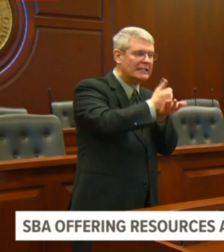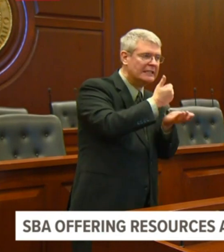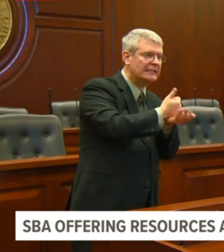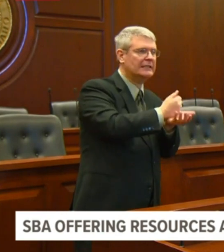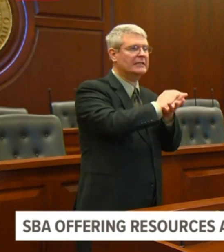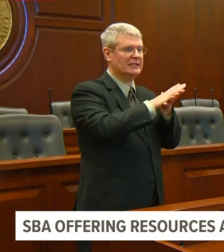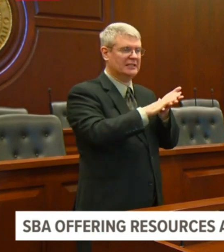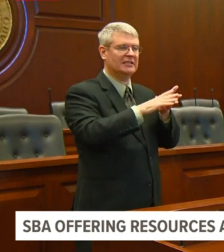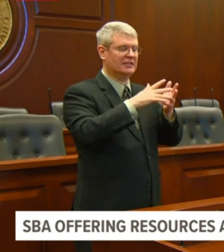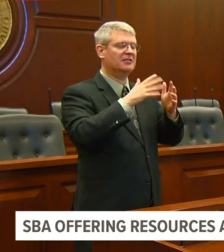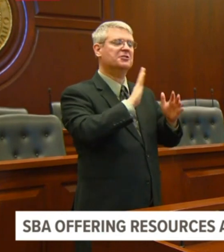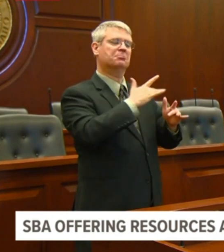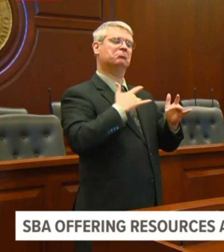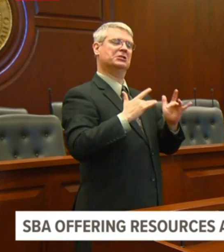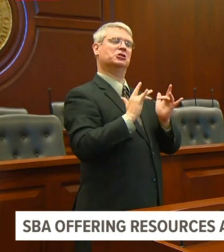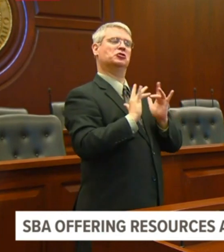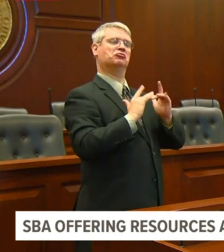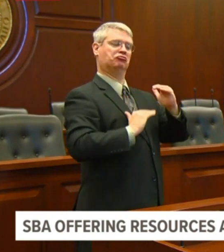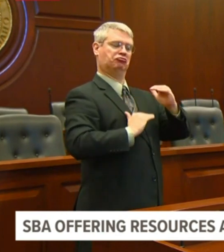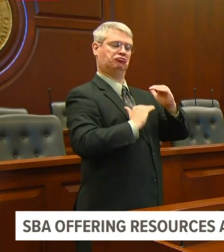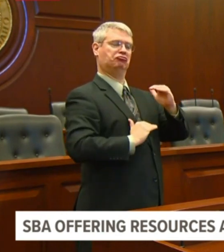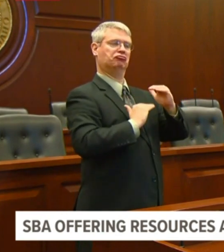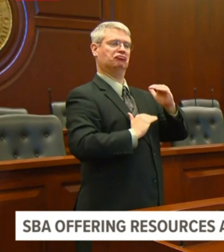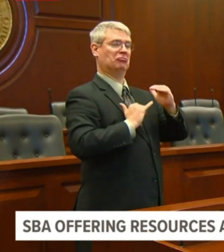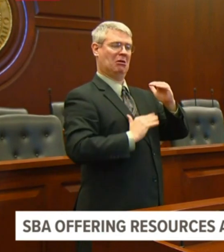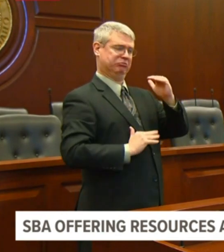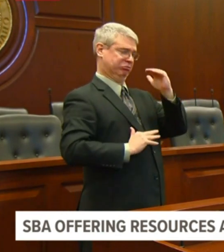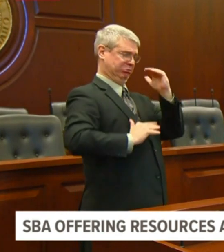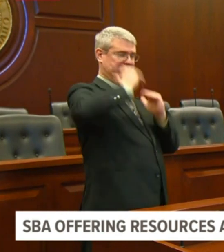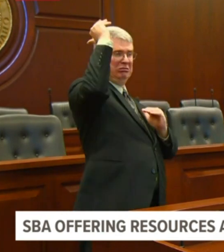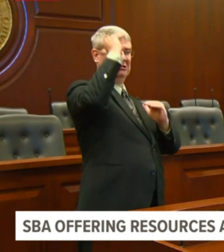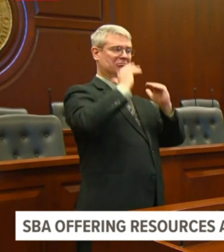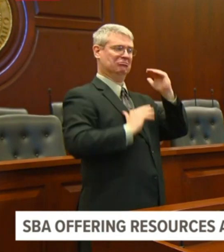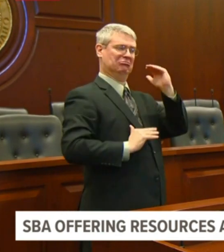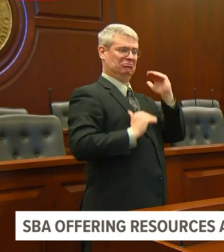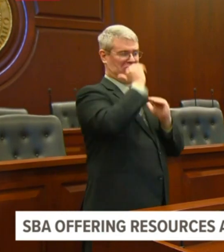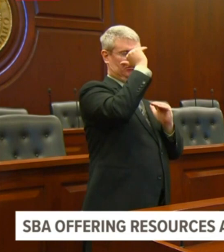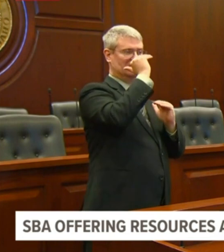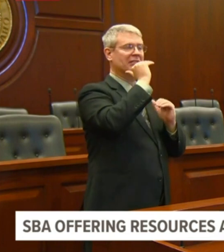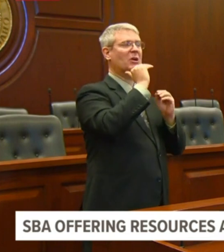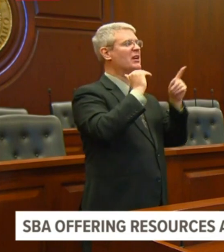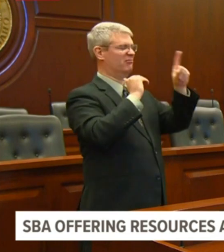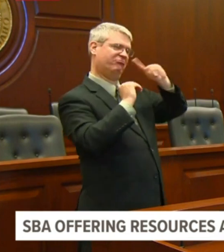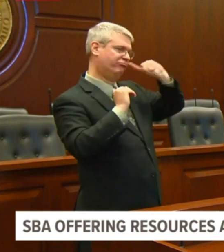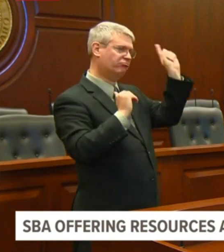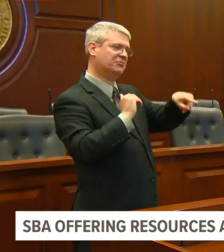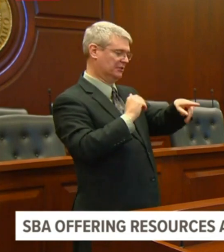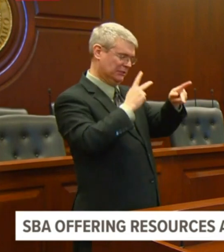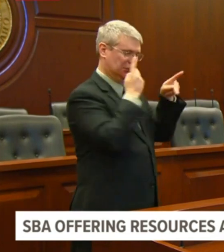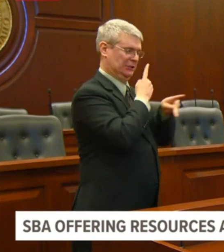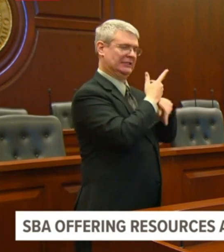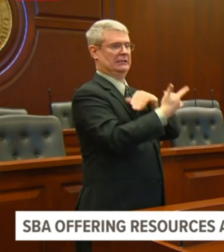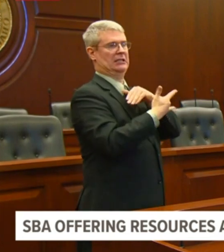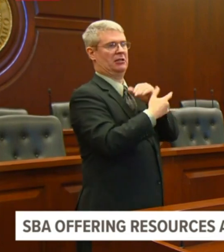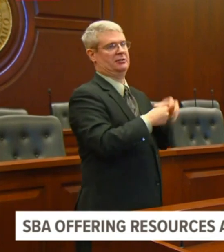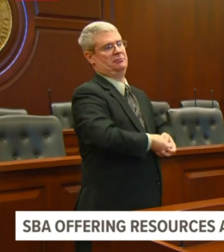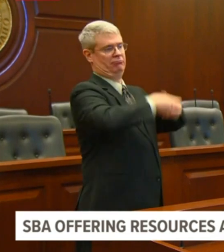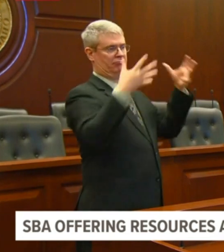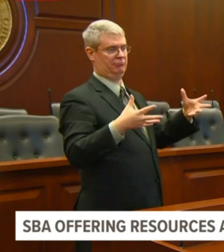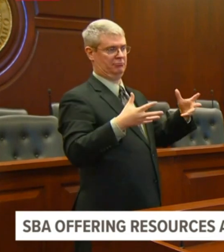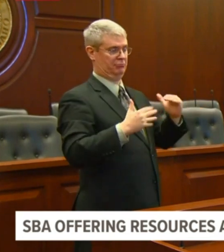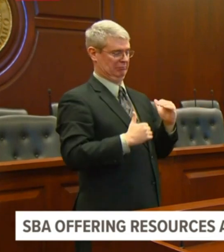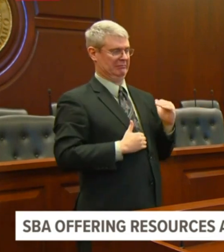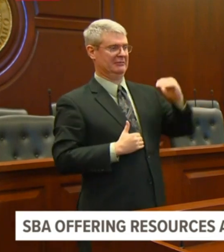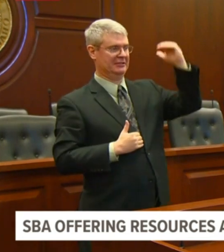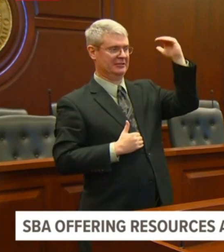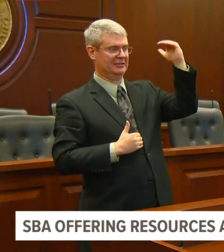and, uh, we are trying to address that. One of the last bills the legislature signed was more capacity for us from a, from a